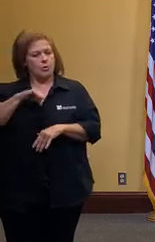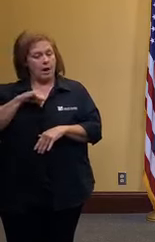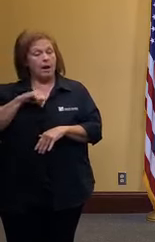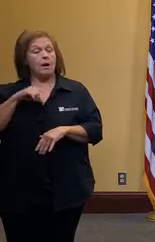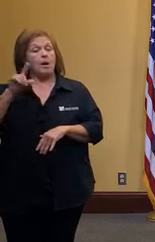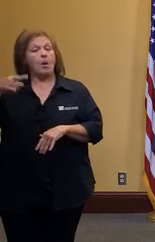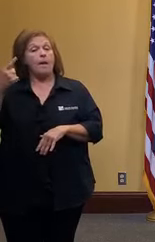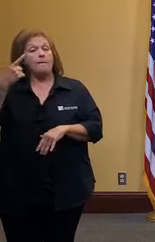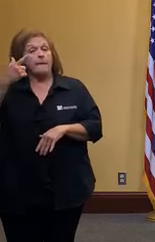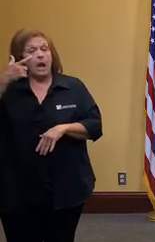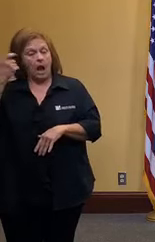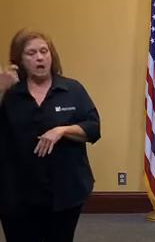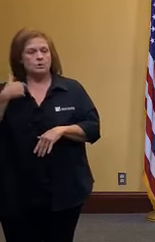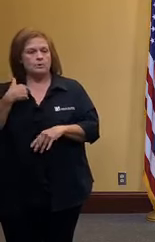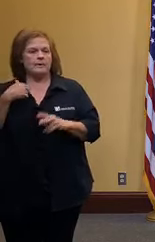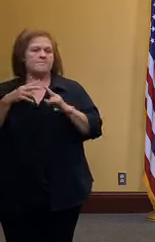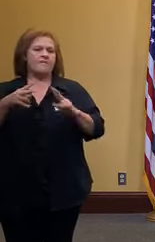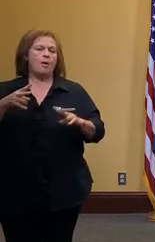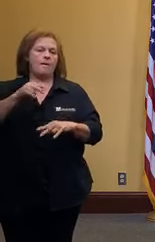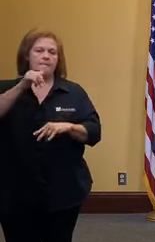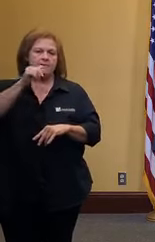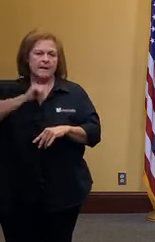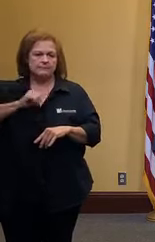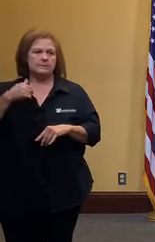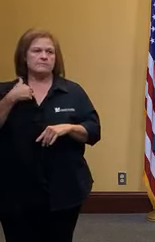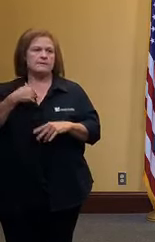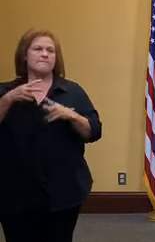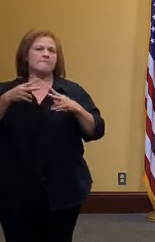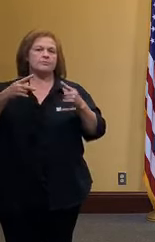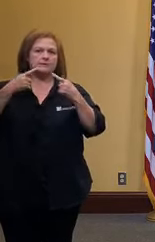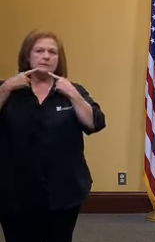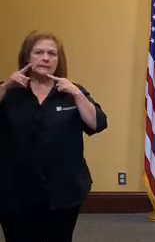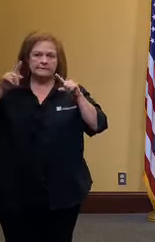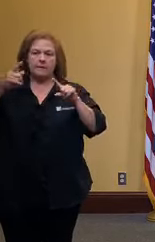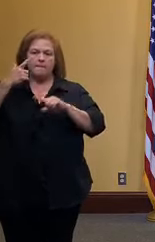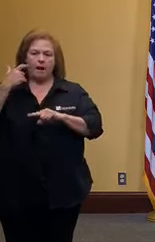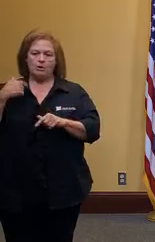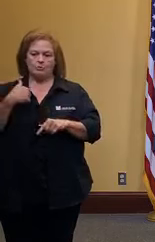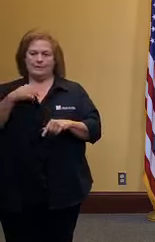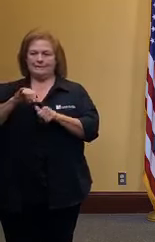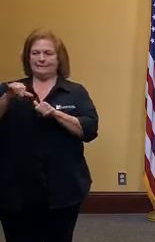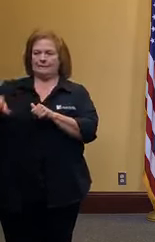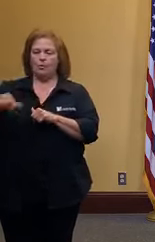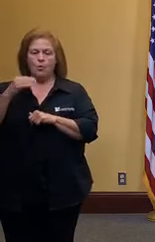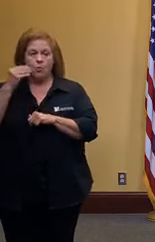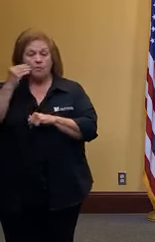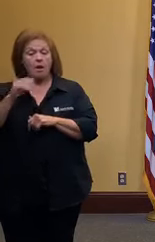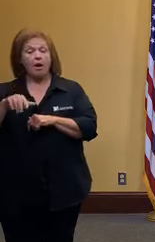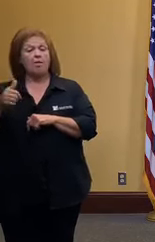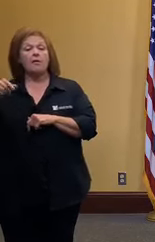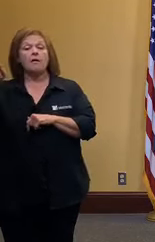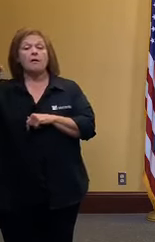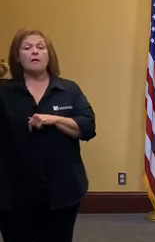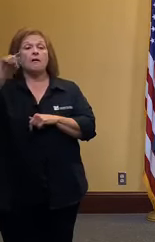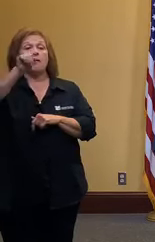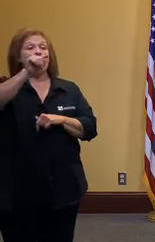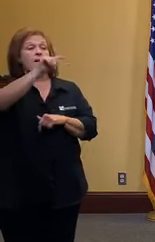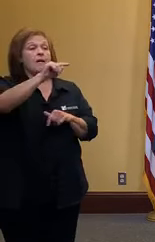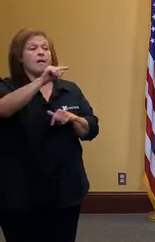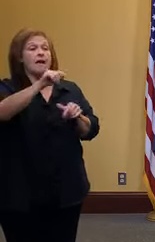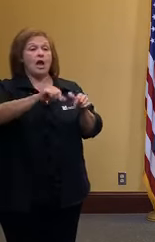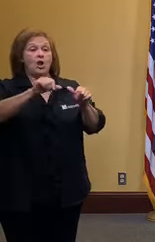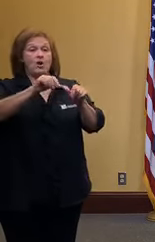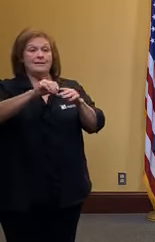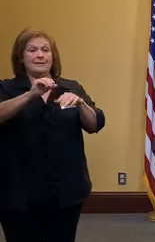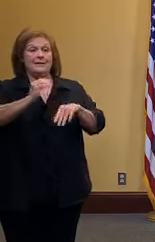because we have been so patient and successful it during the stay at home mandate other regions in our state as you've probably seen